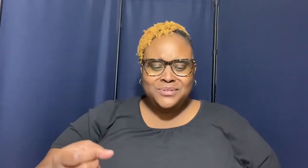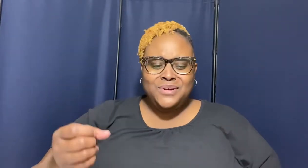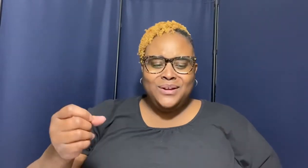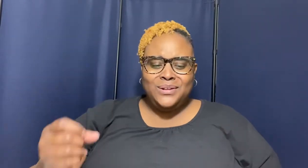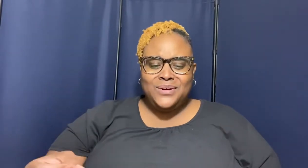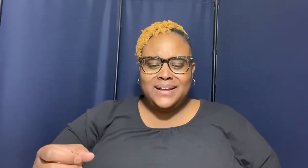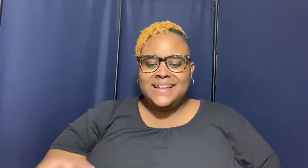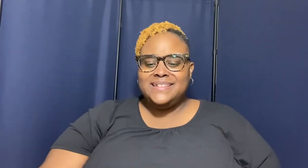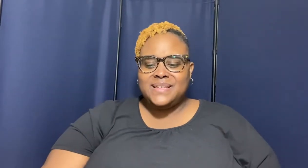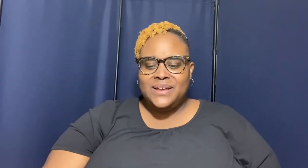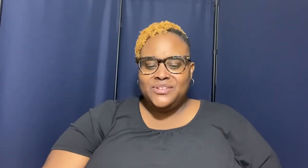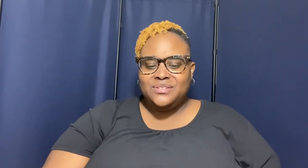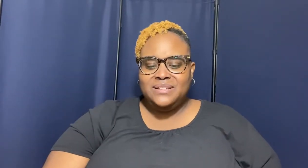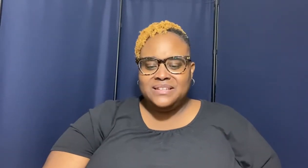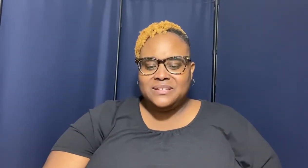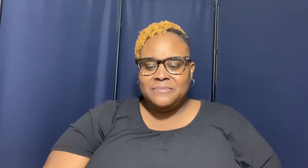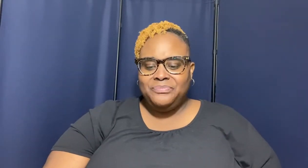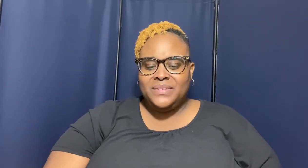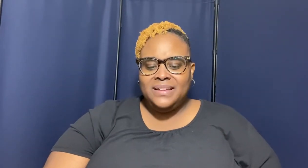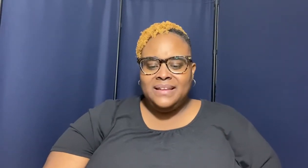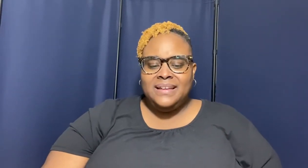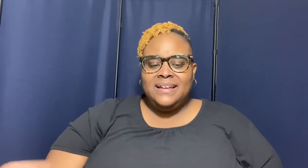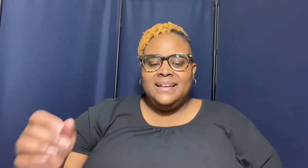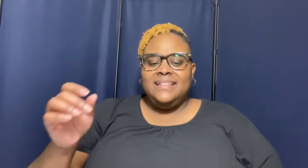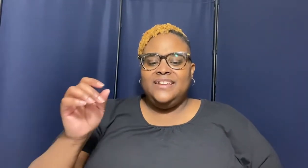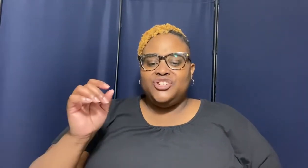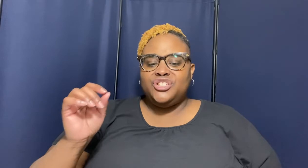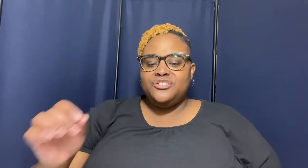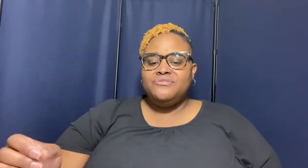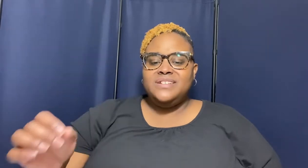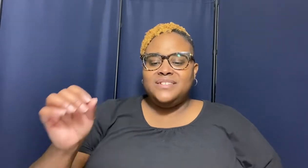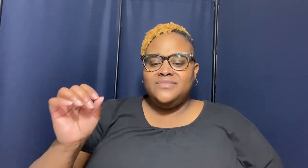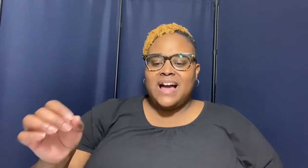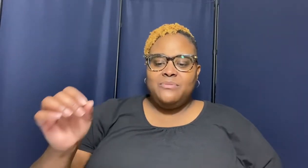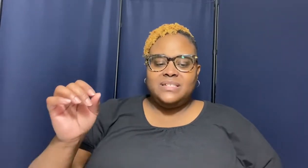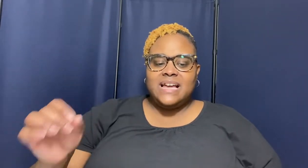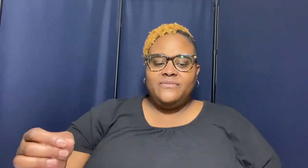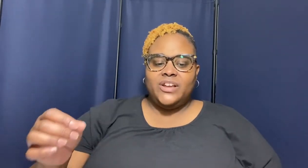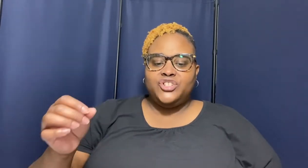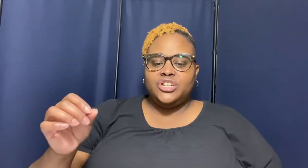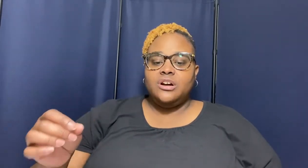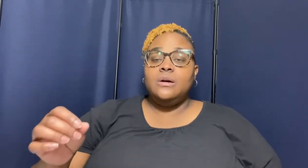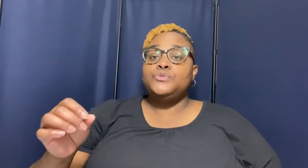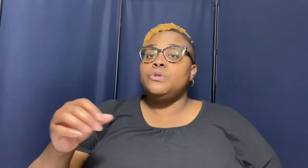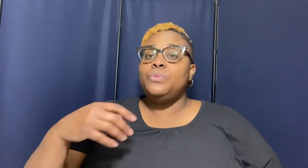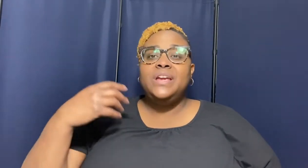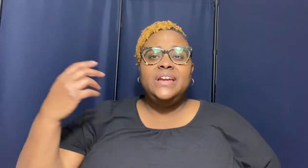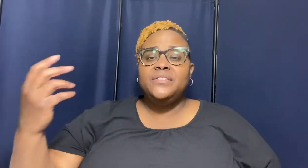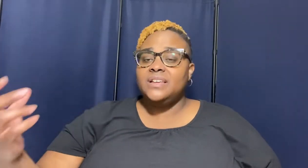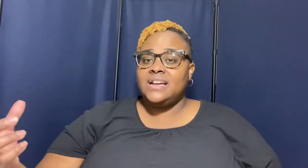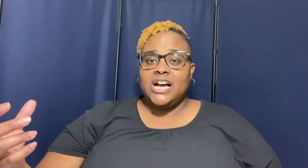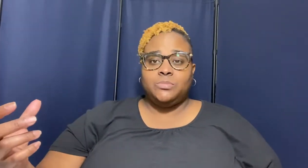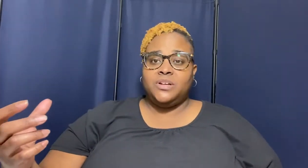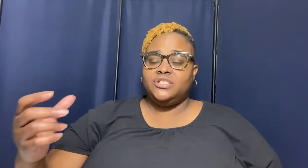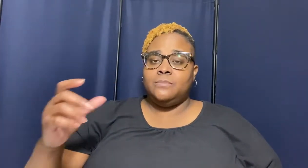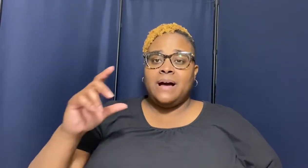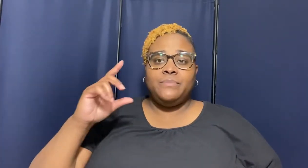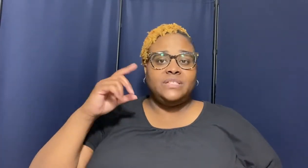lord and savior so listen the assurance of our salvation comes when we hear the gospel because the bible say